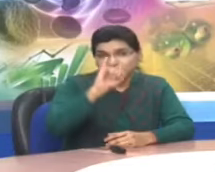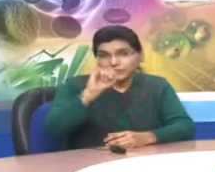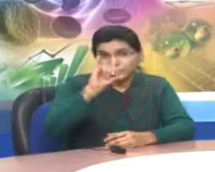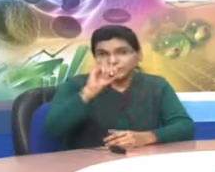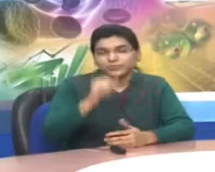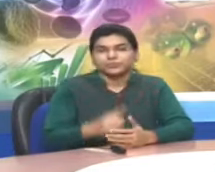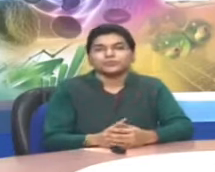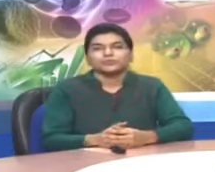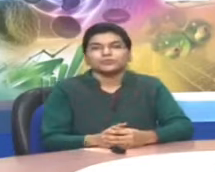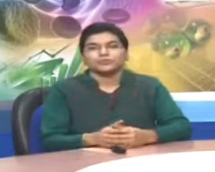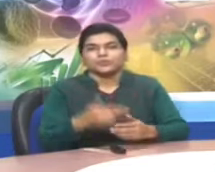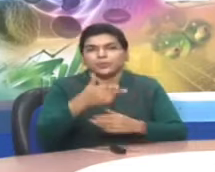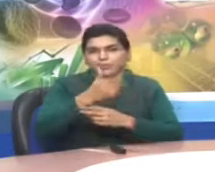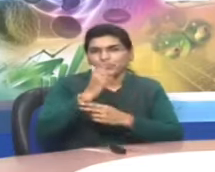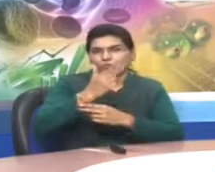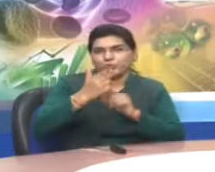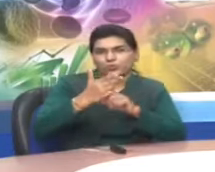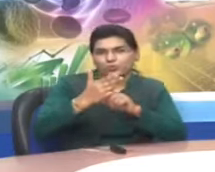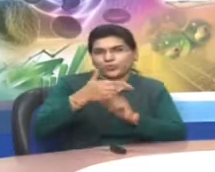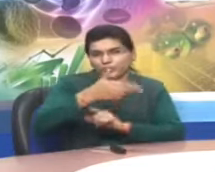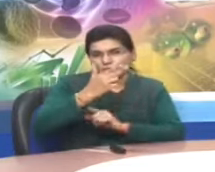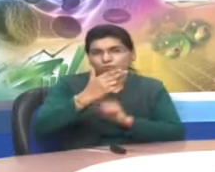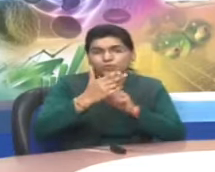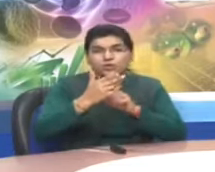Sixth word is revolver.